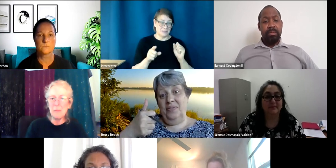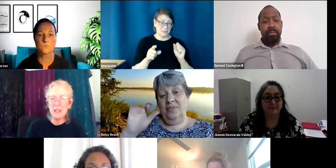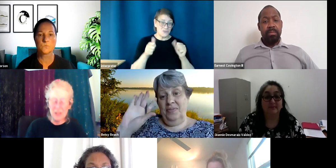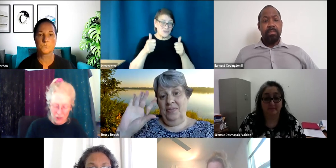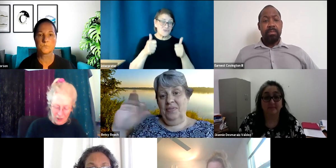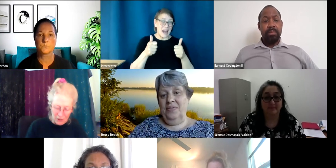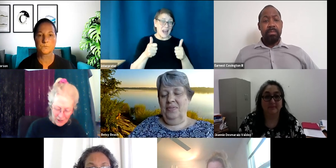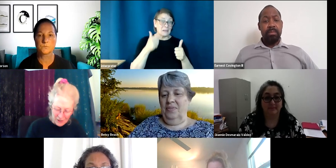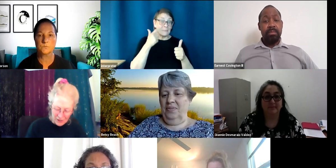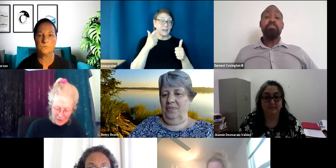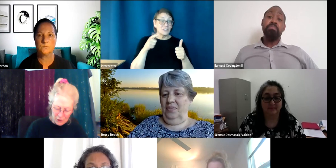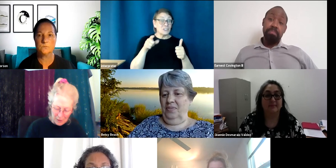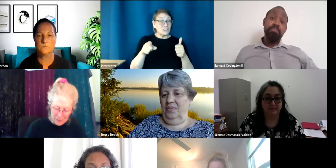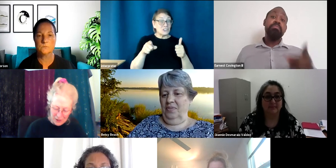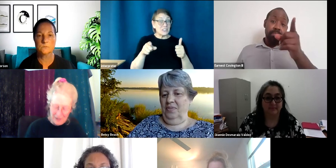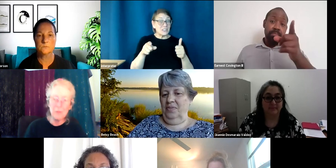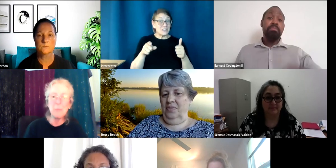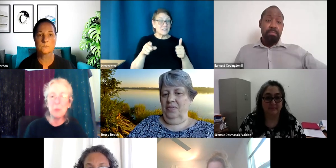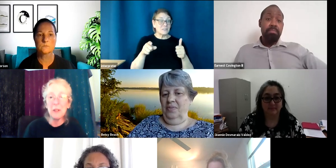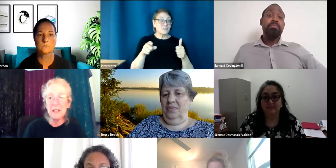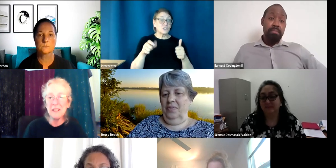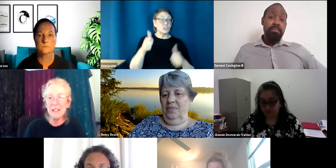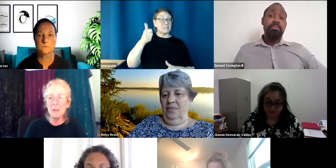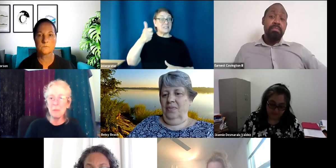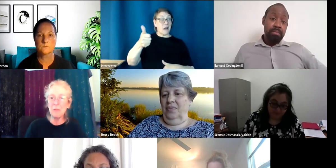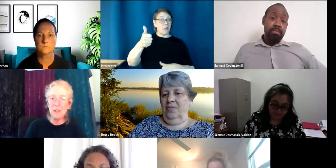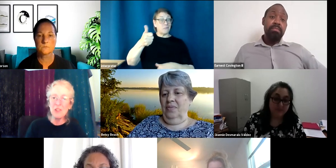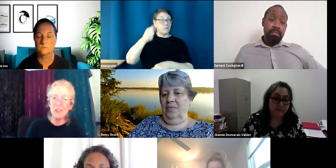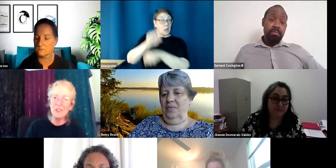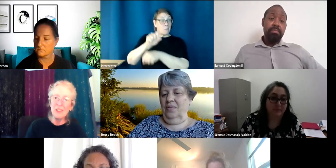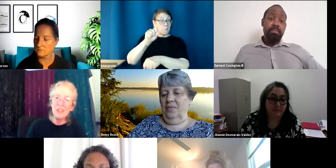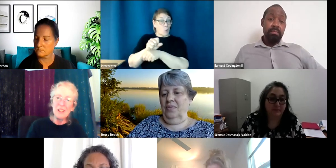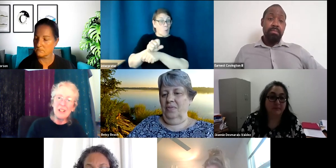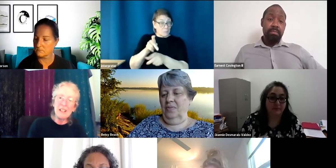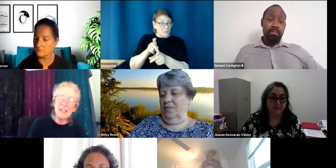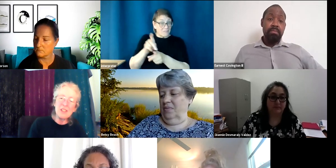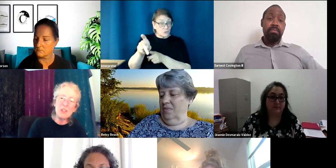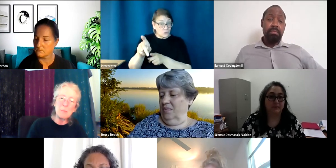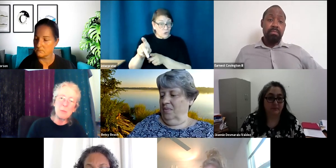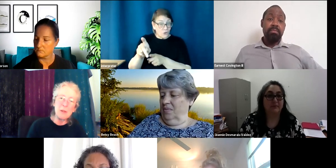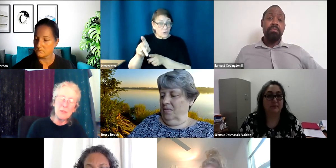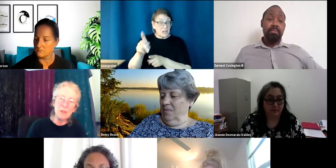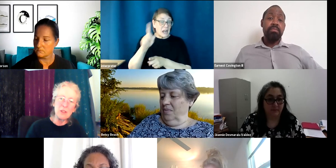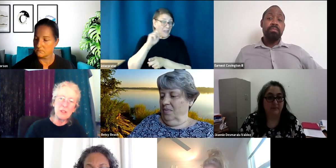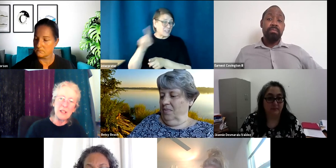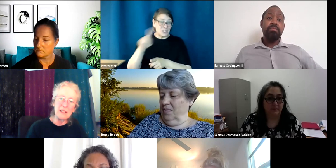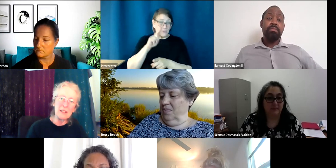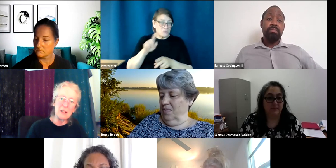Because, you know, she she I mean, she's self employed professional and I think she'd be wonderful. And